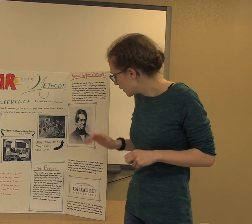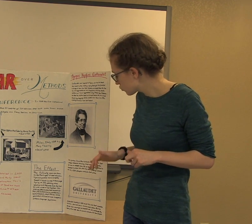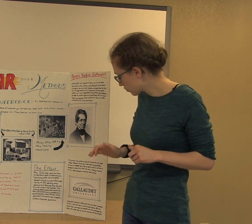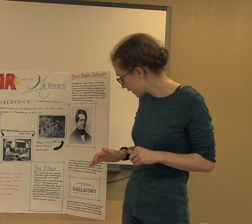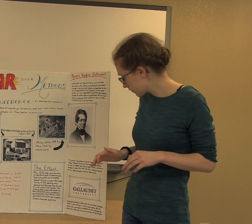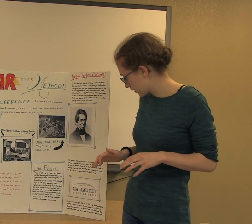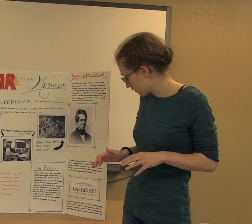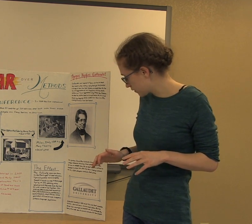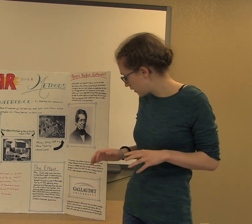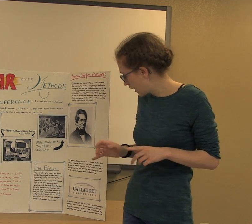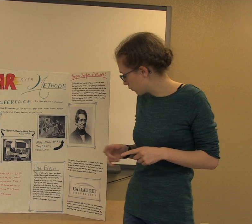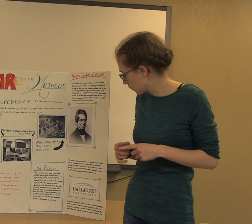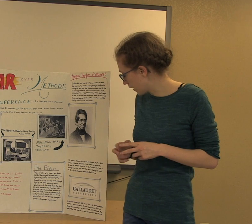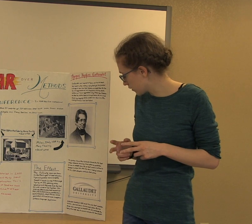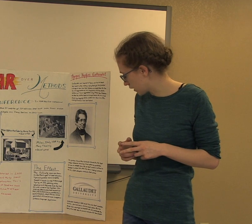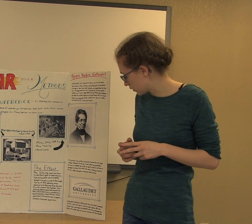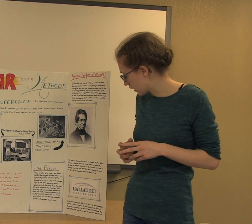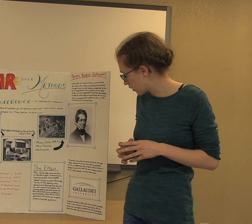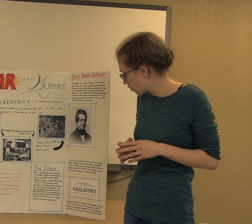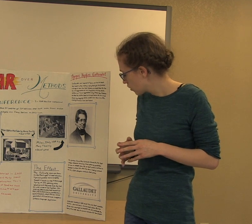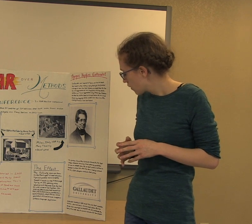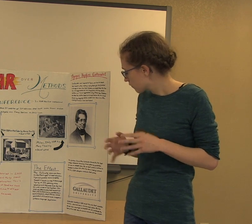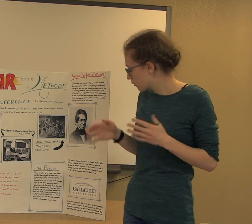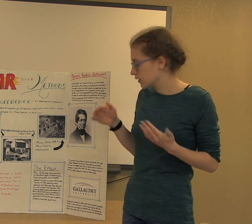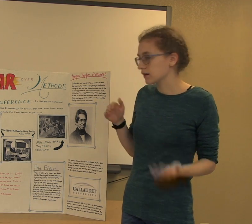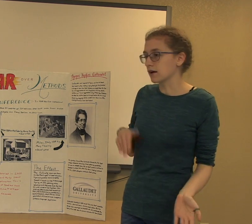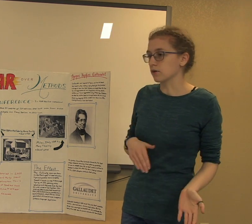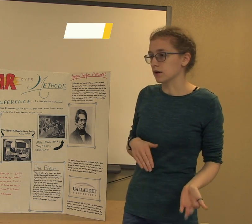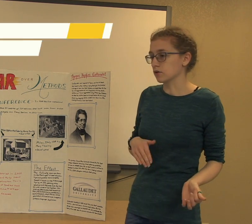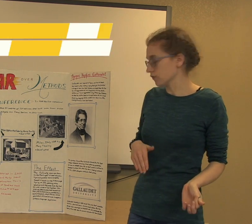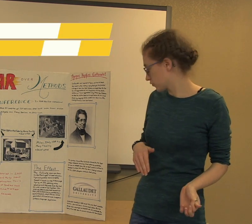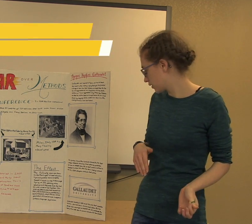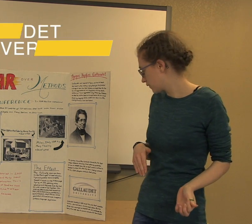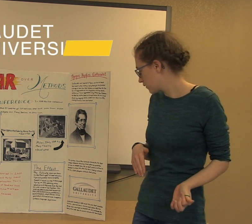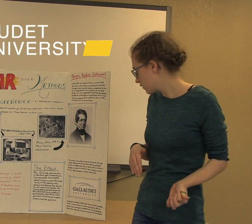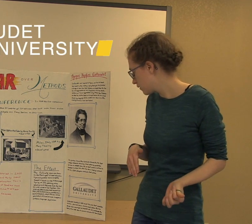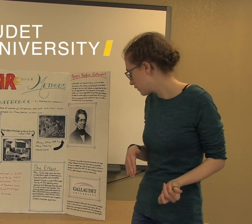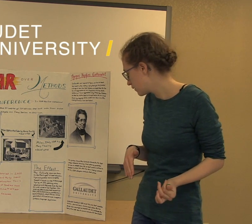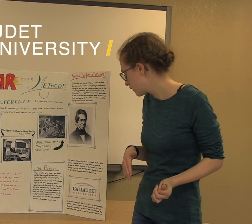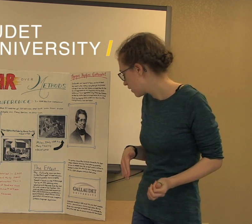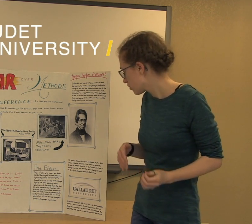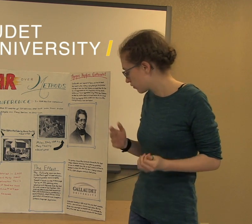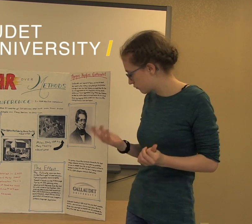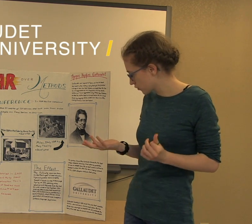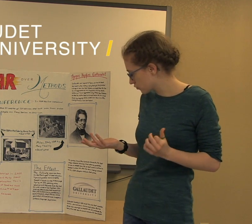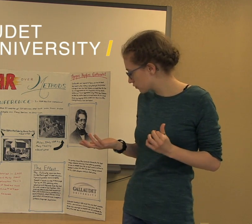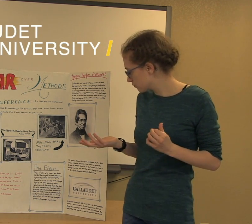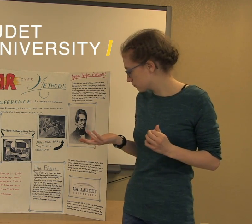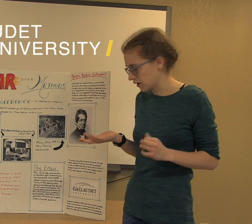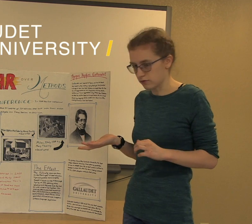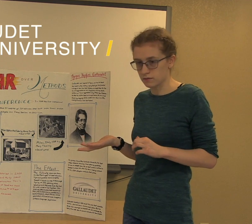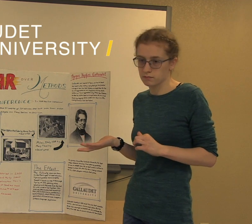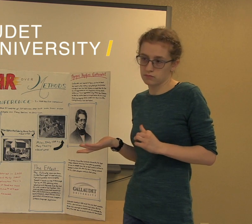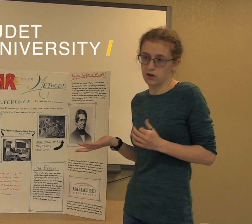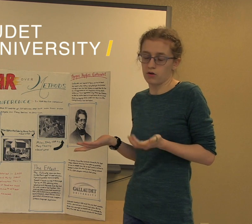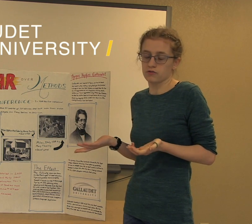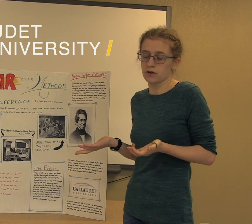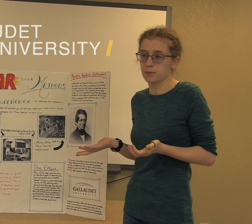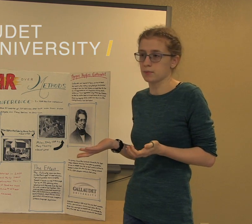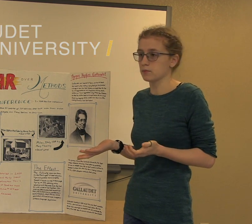His grandson, Edward Minor Dalyudet, founded Dalyudet University, the first college for deaf people